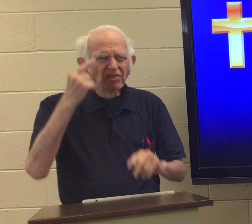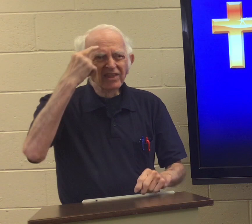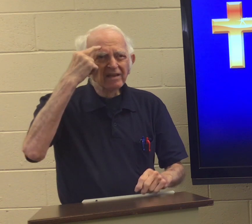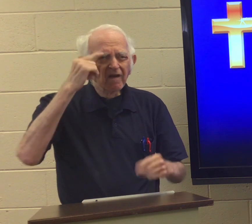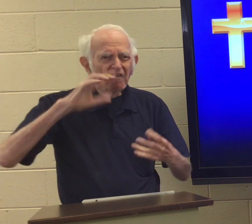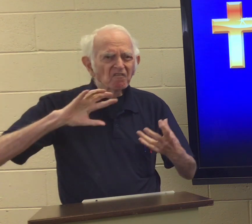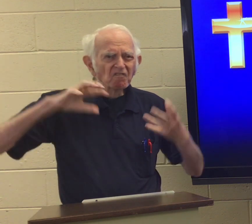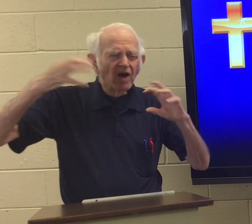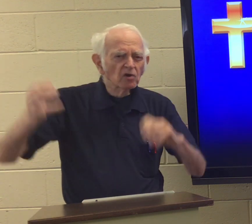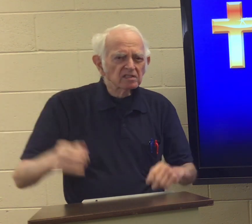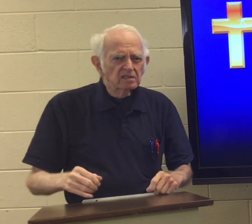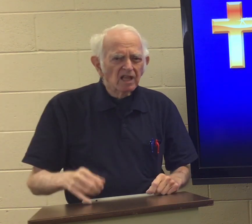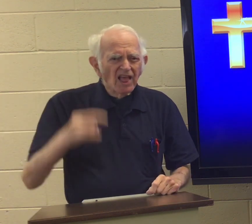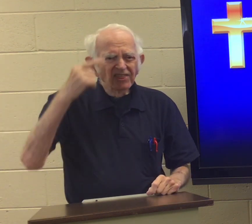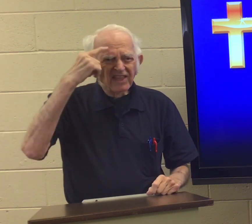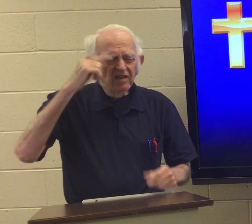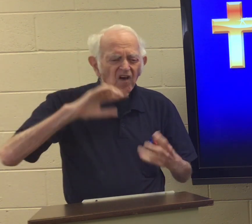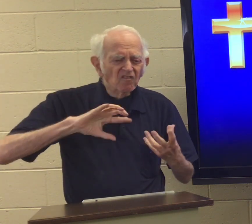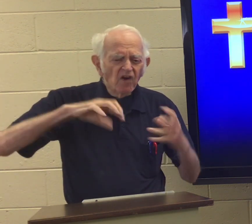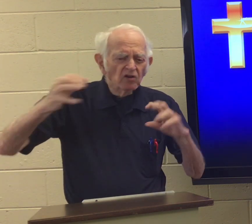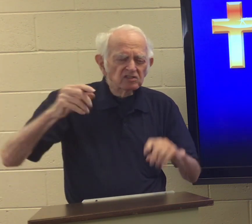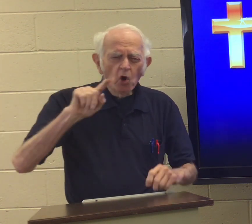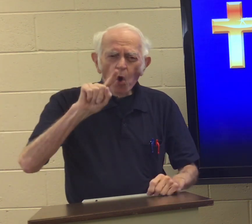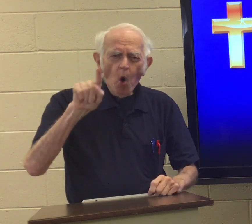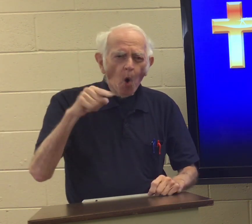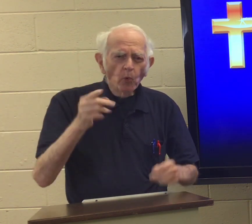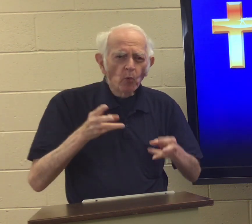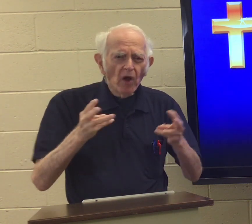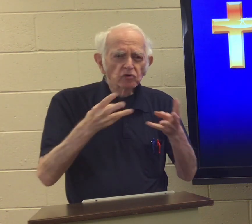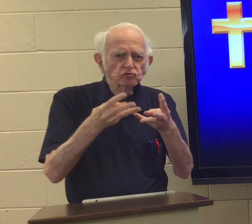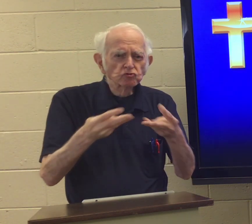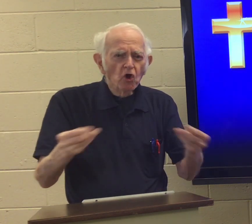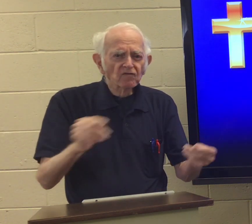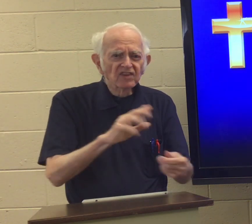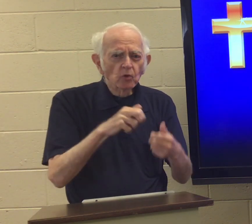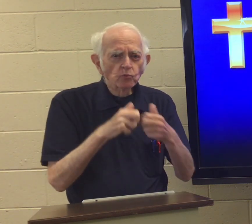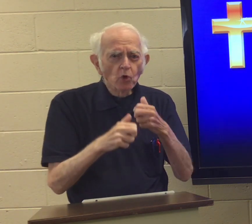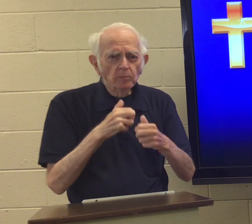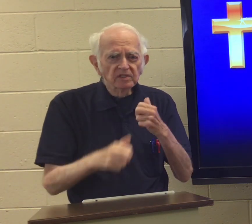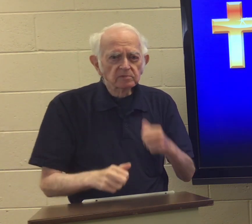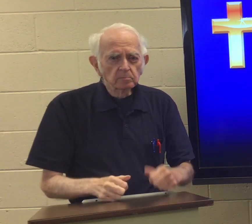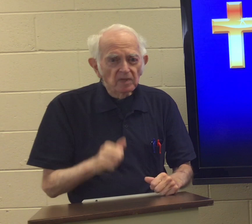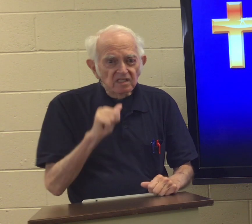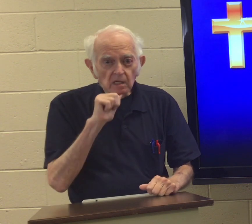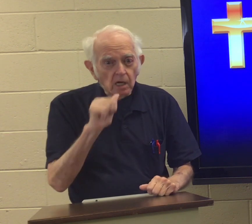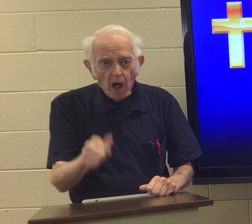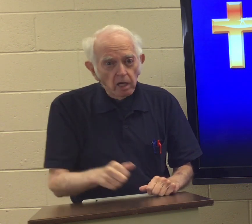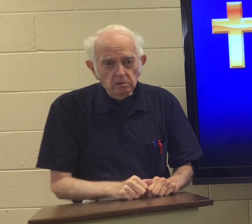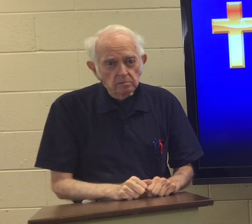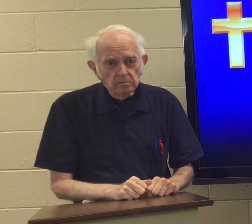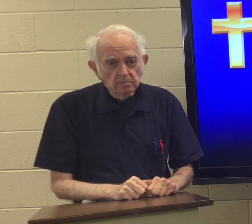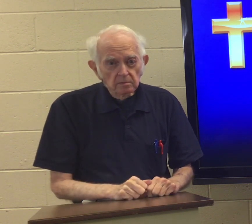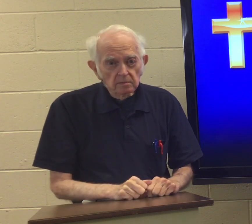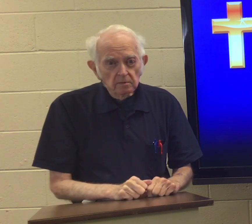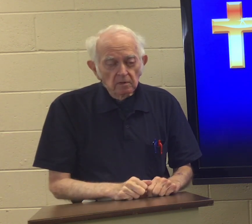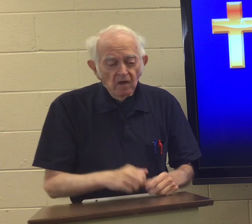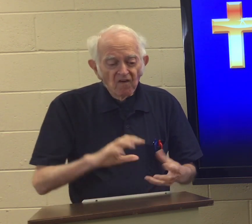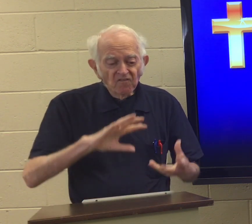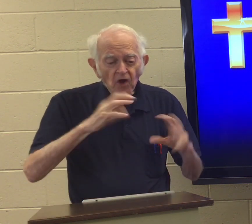people think about violence, and they think violence is the only way to solve problems. It's not. But